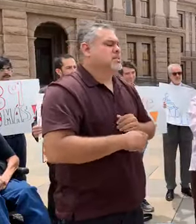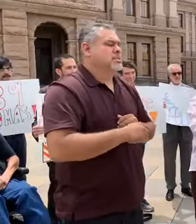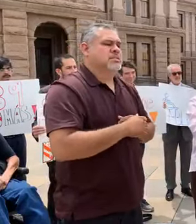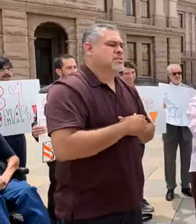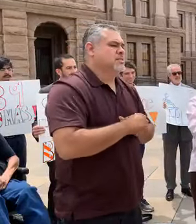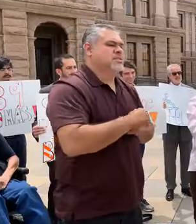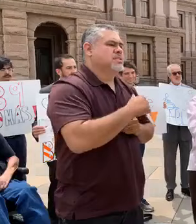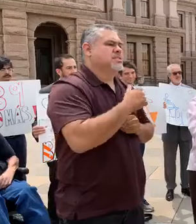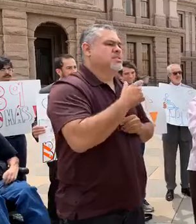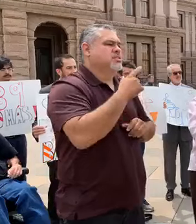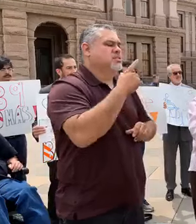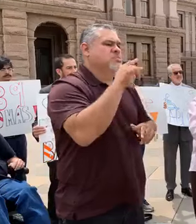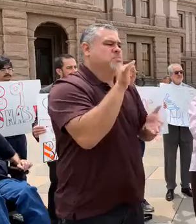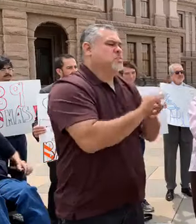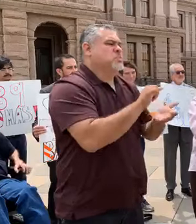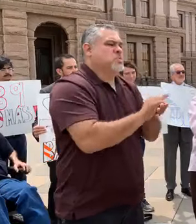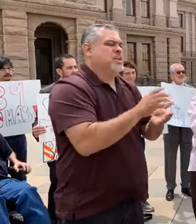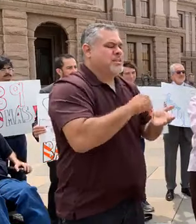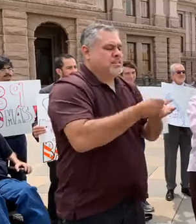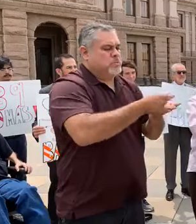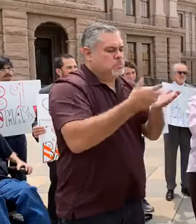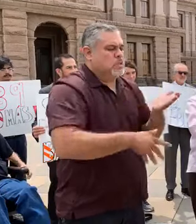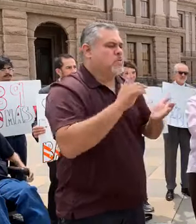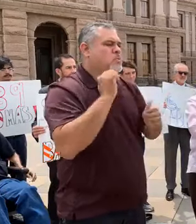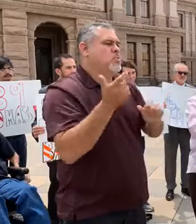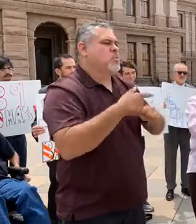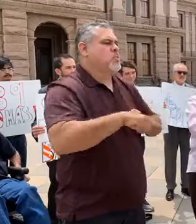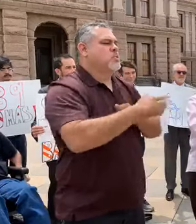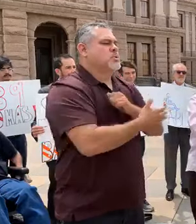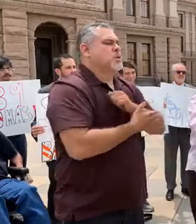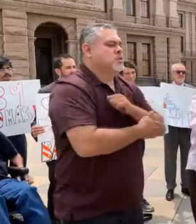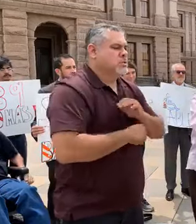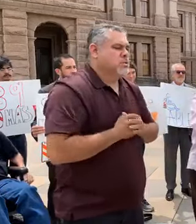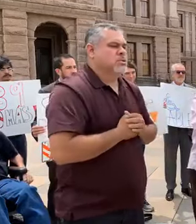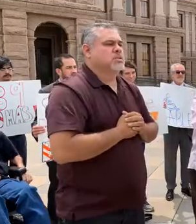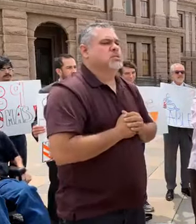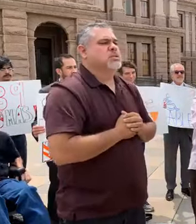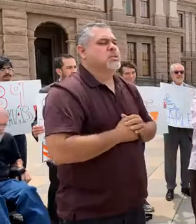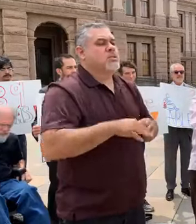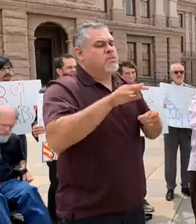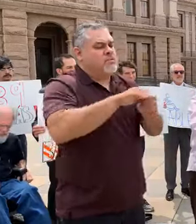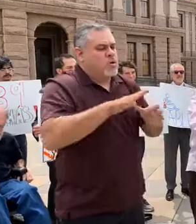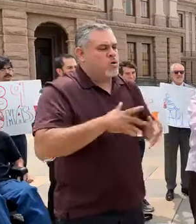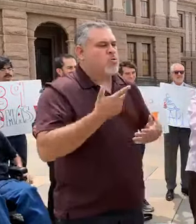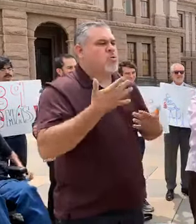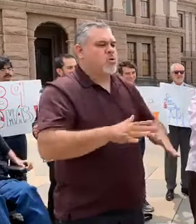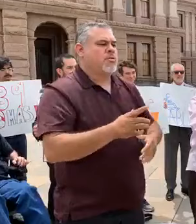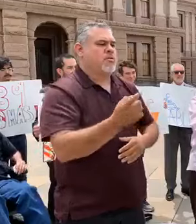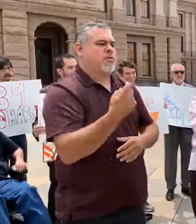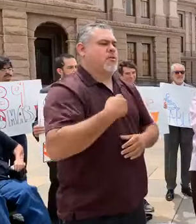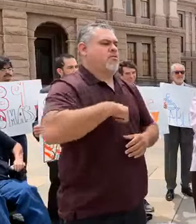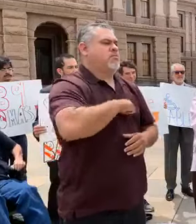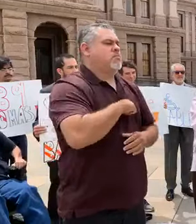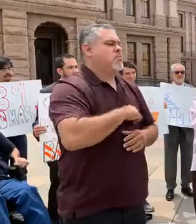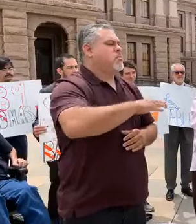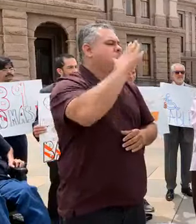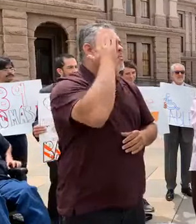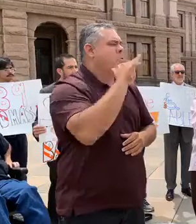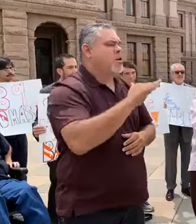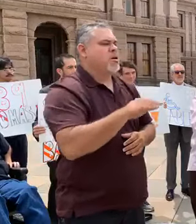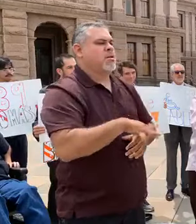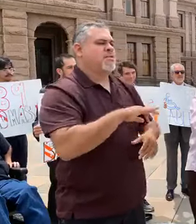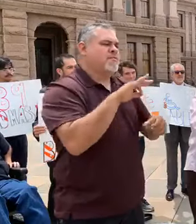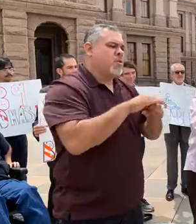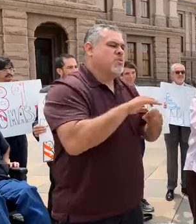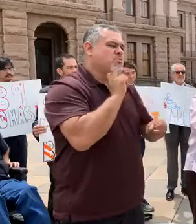and expensive for those counties. Voters already asked us why is voting